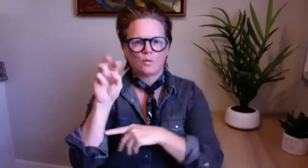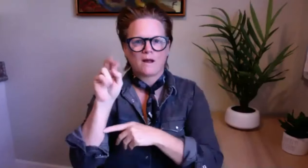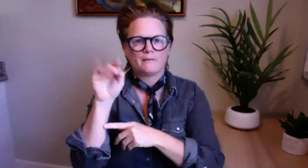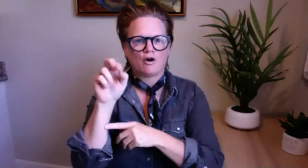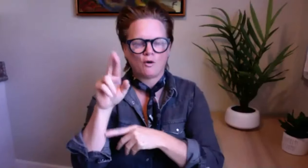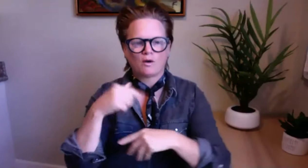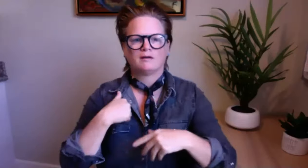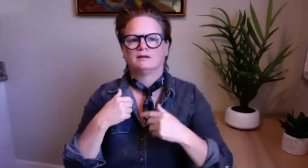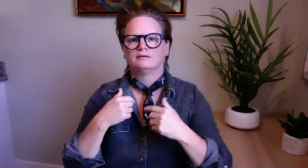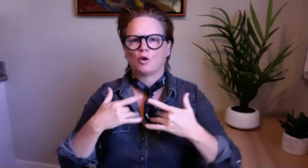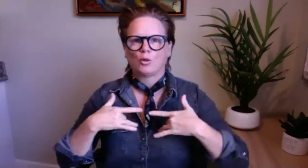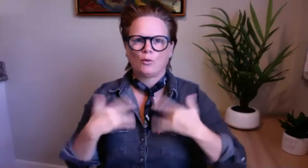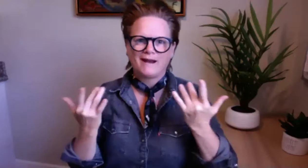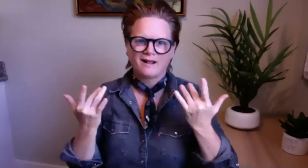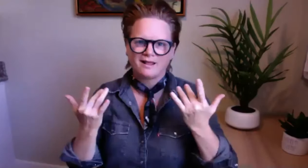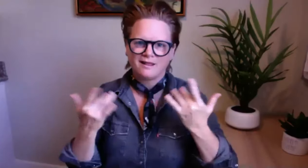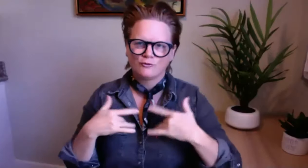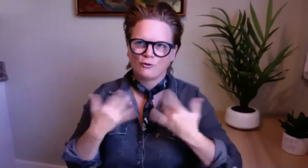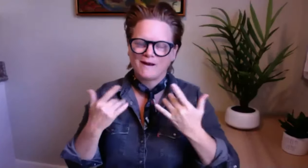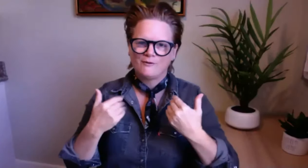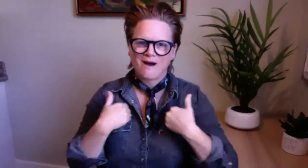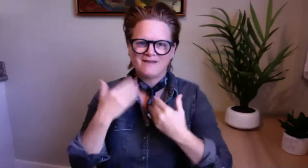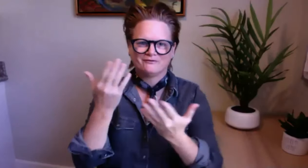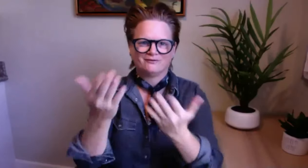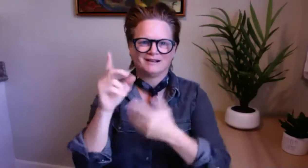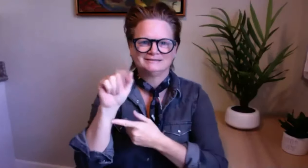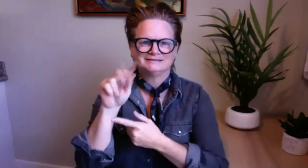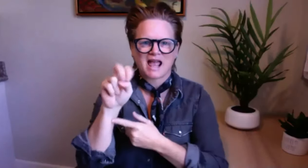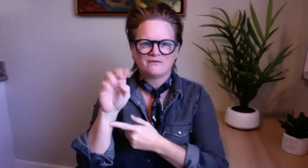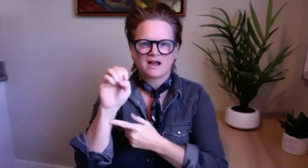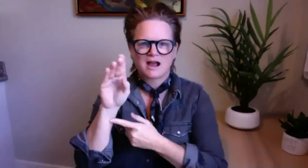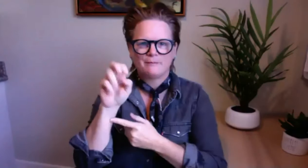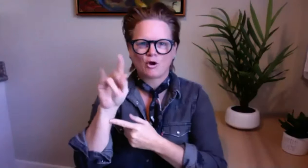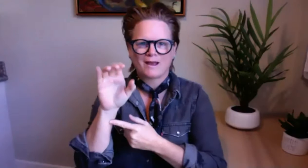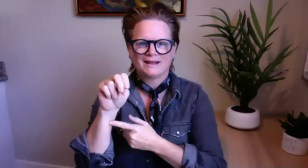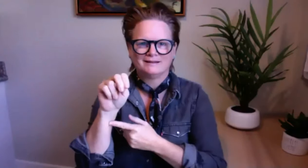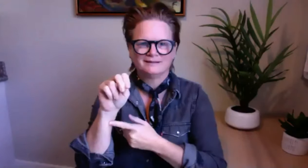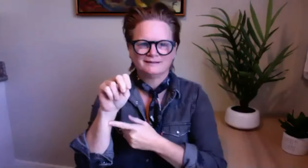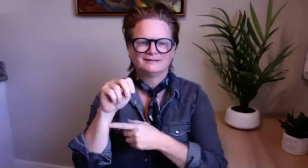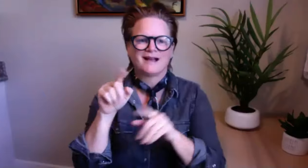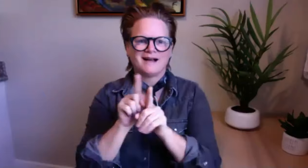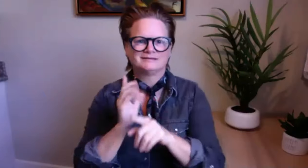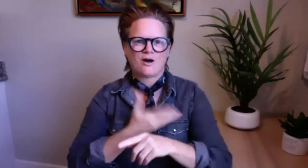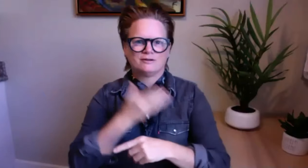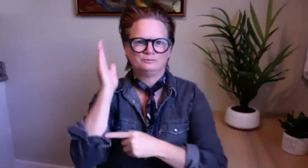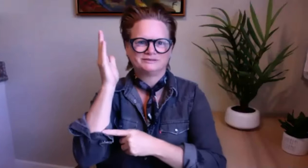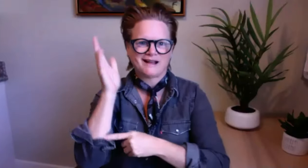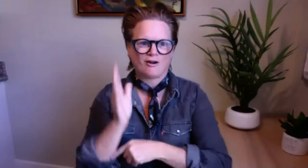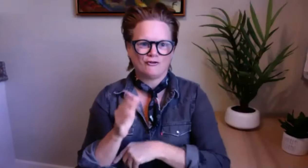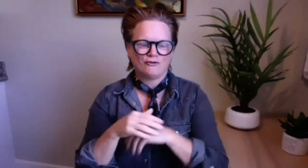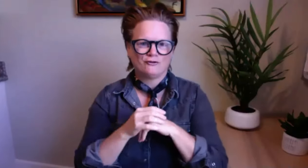all right so we will go ahead with the webinar i am thrilled just thrilled to have